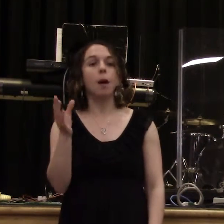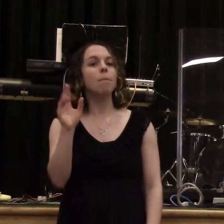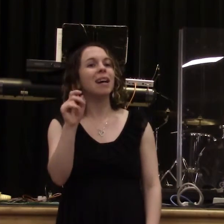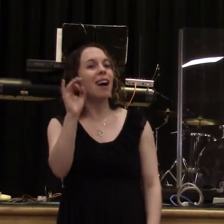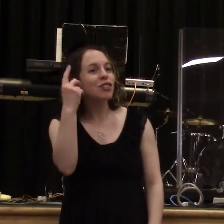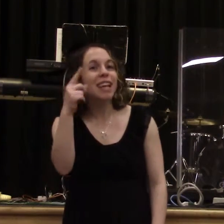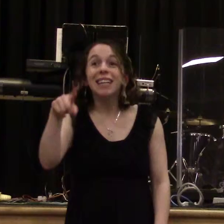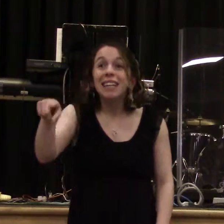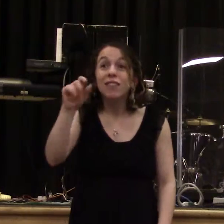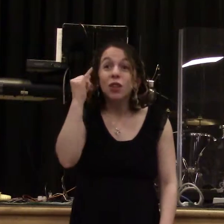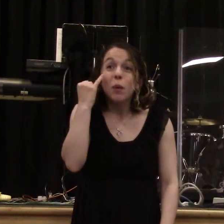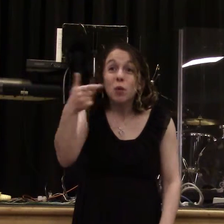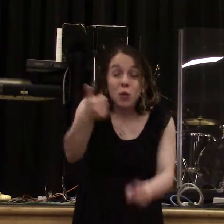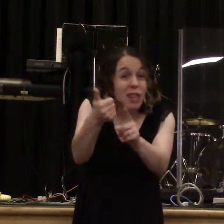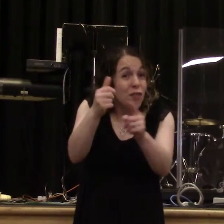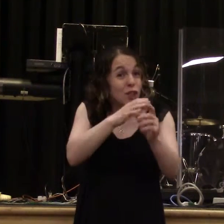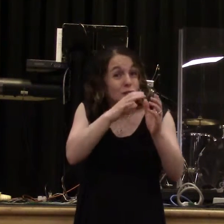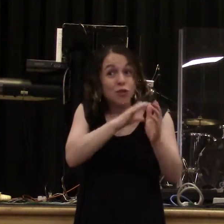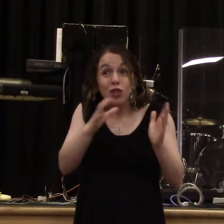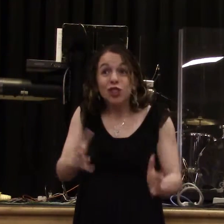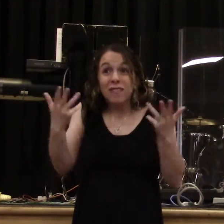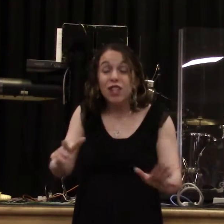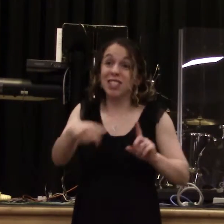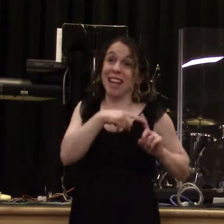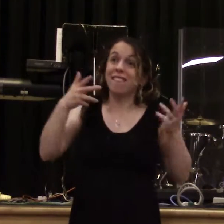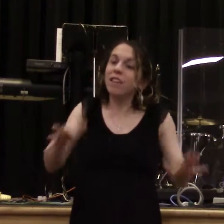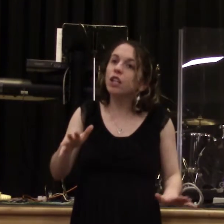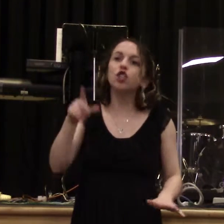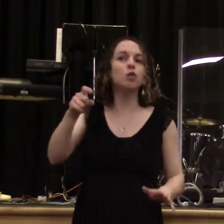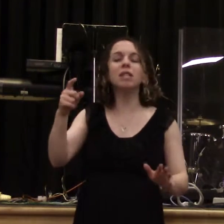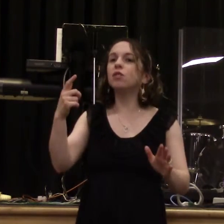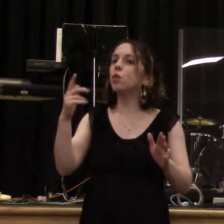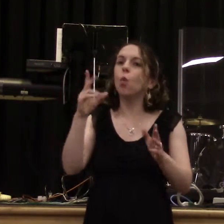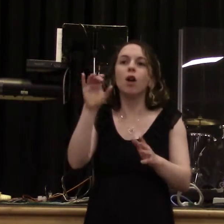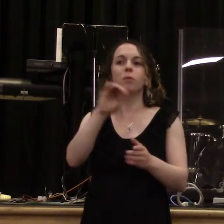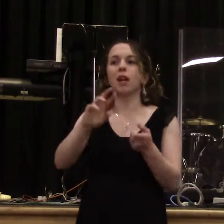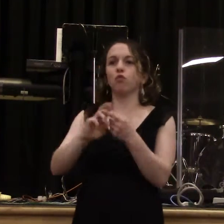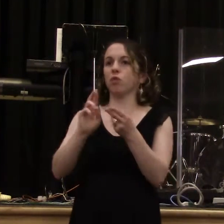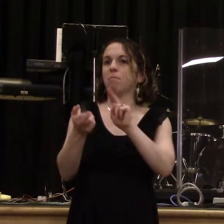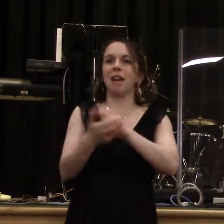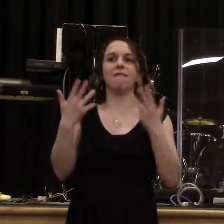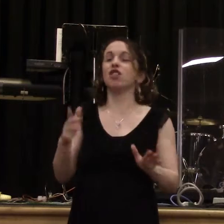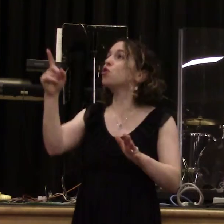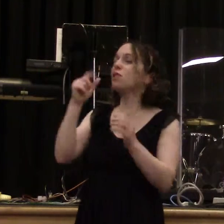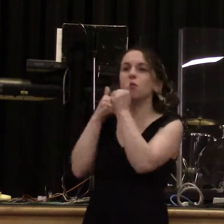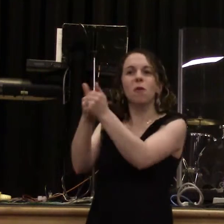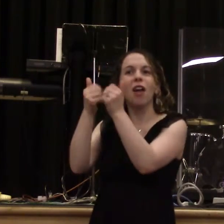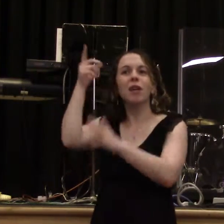somebody in the house of God, if you hear somebody, and they are sharing things that are not of God, that would